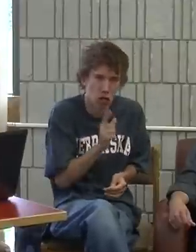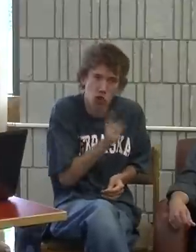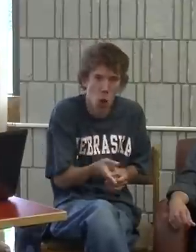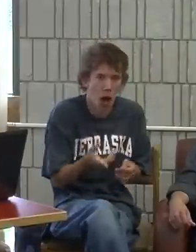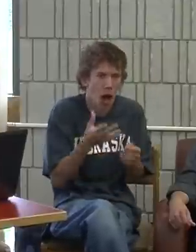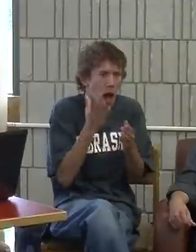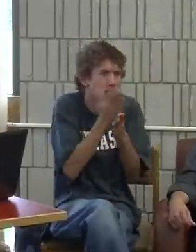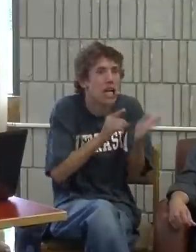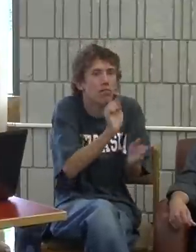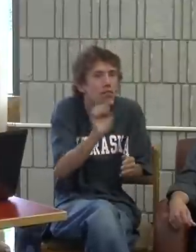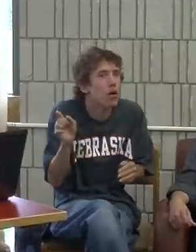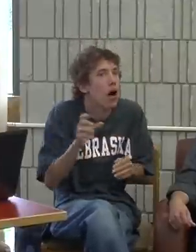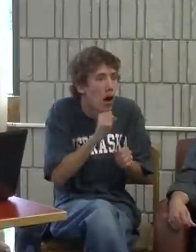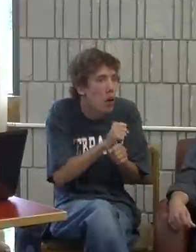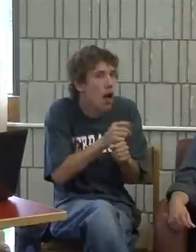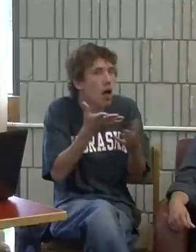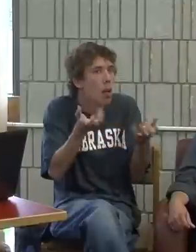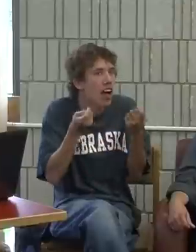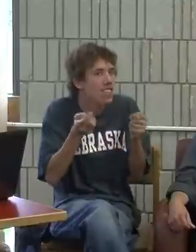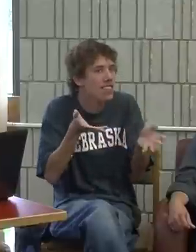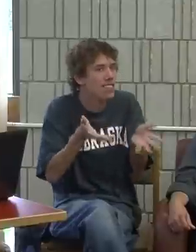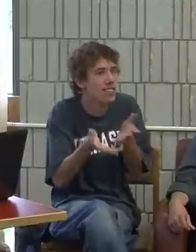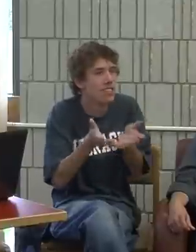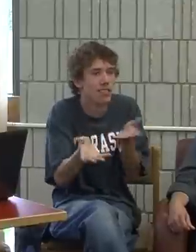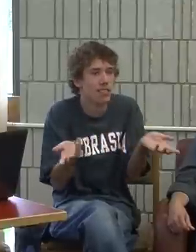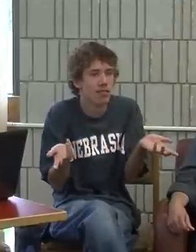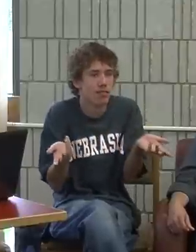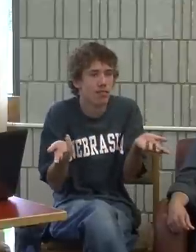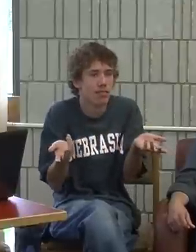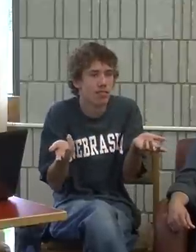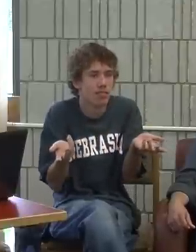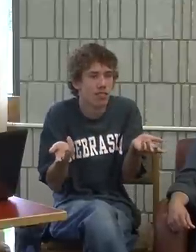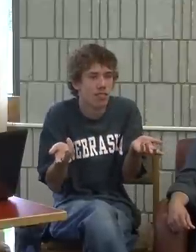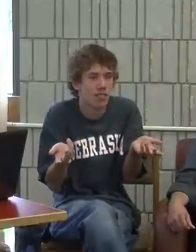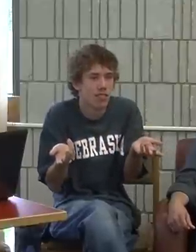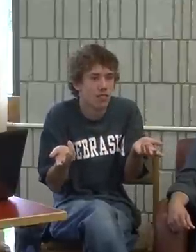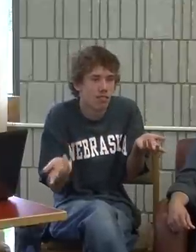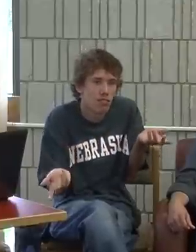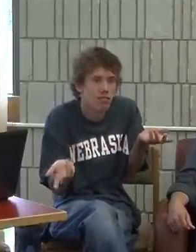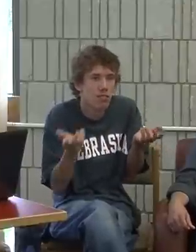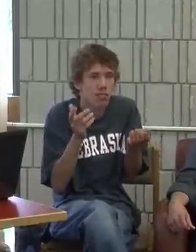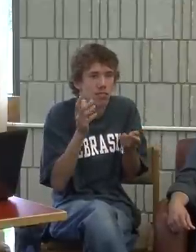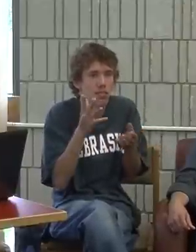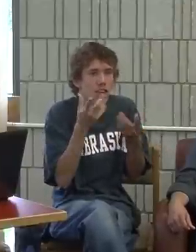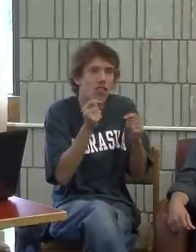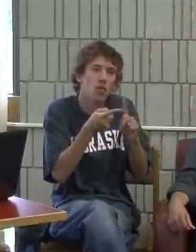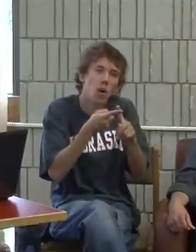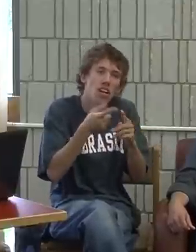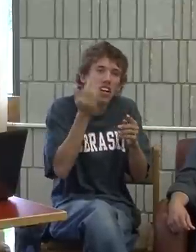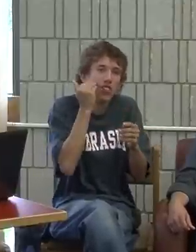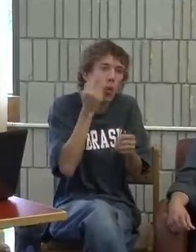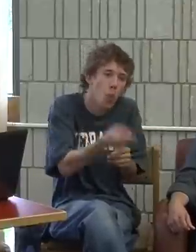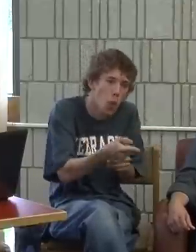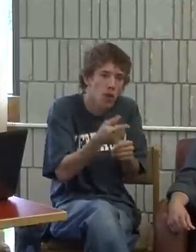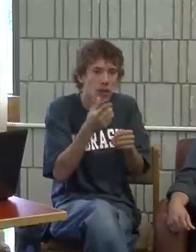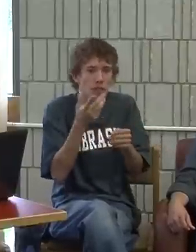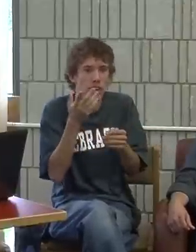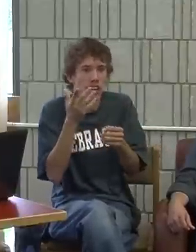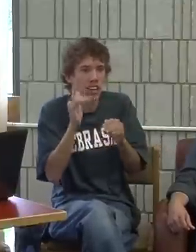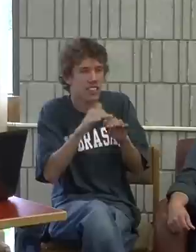or avoid them. And some people do have these experiences, but there are plenty of people that are willing to communicate and adapt and try